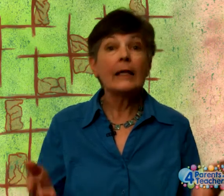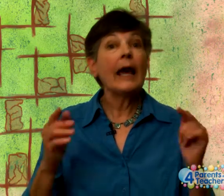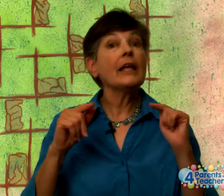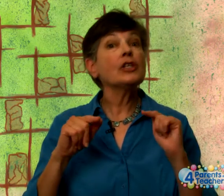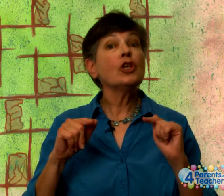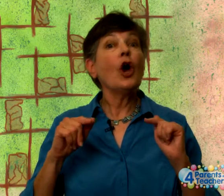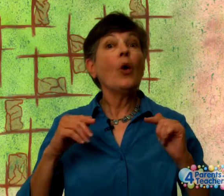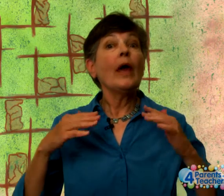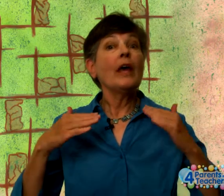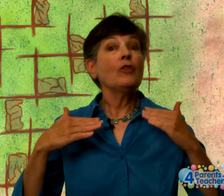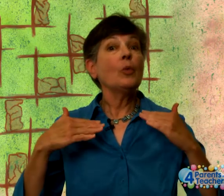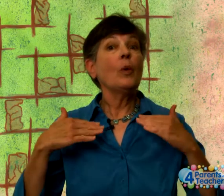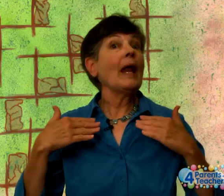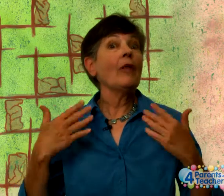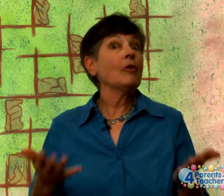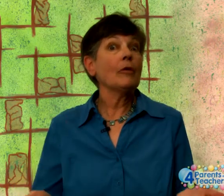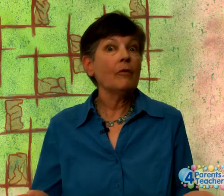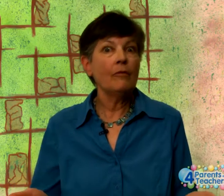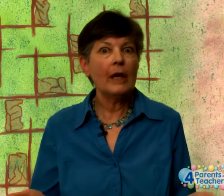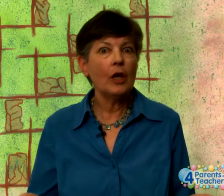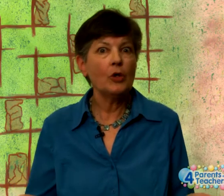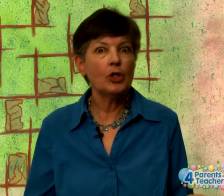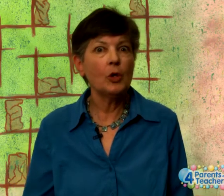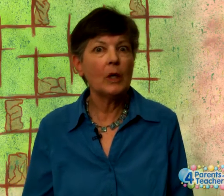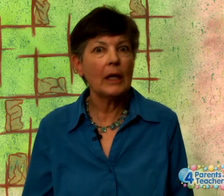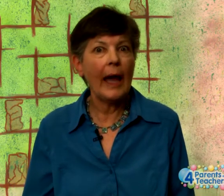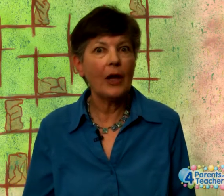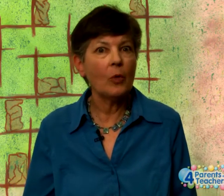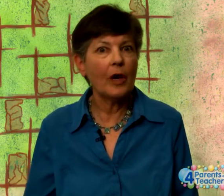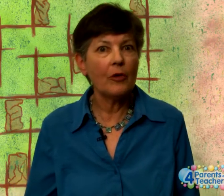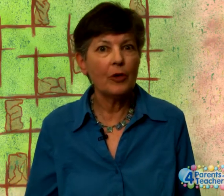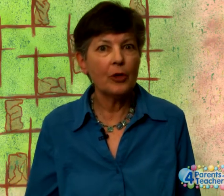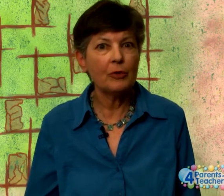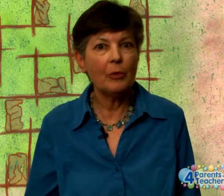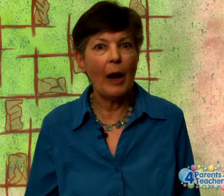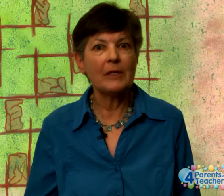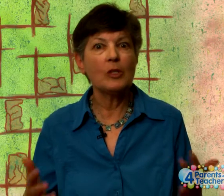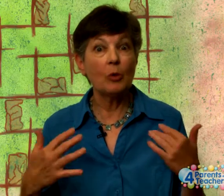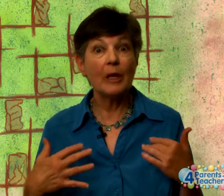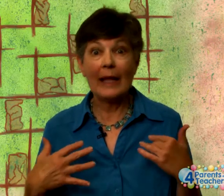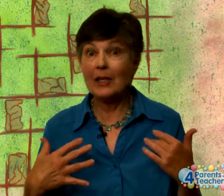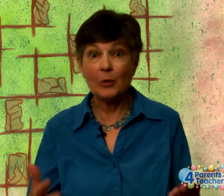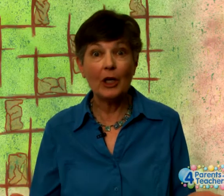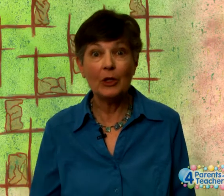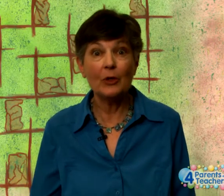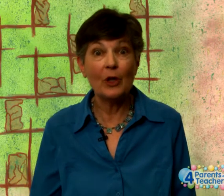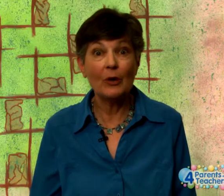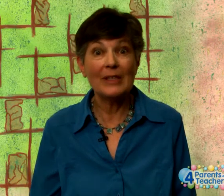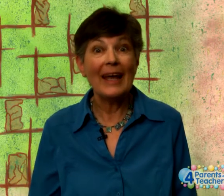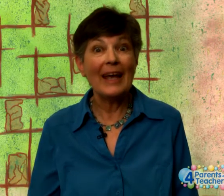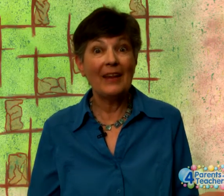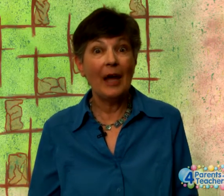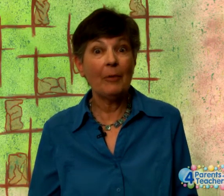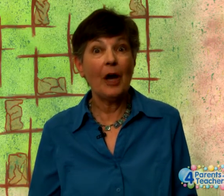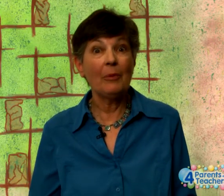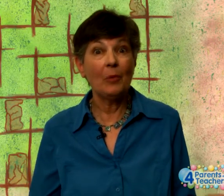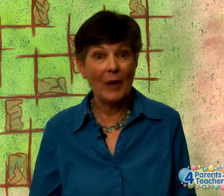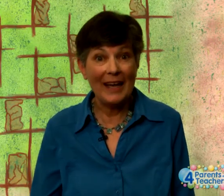Let us know what other videos you would like. Or what other nursery rhymes. Because we'll be glad to include those in the upcoming weeks.